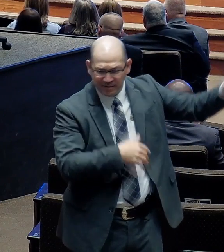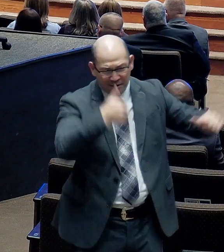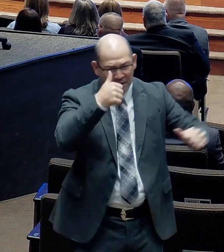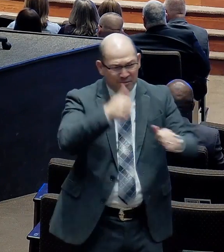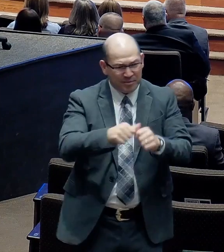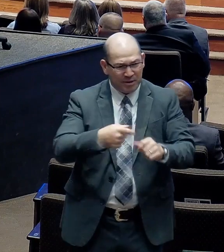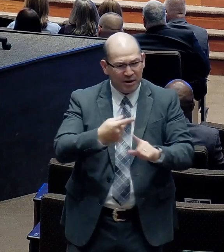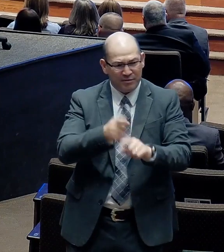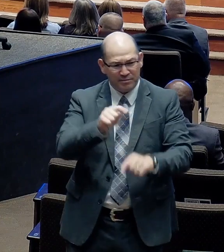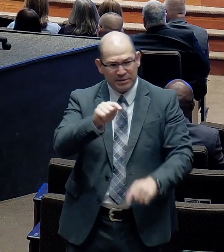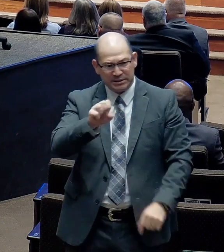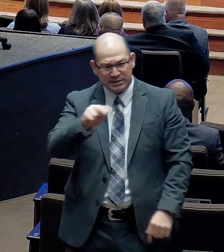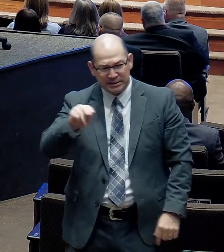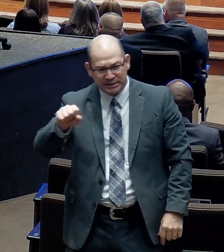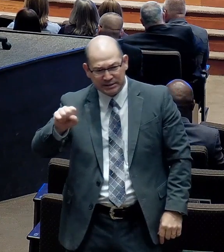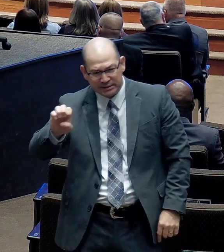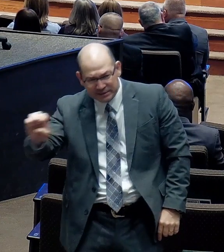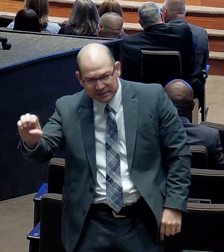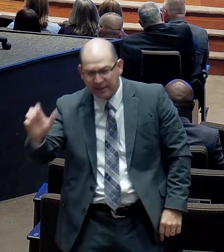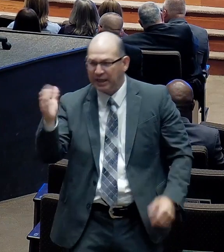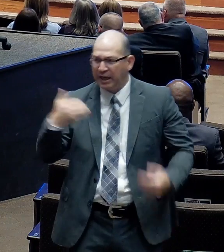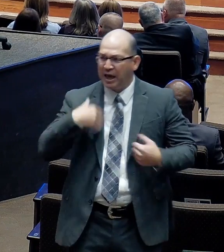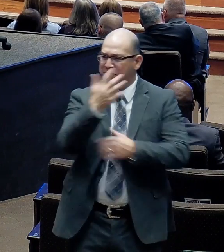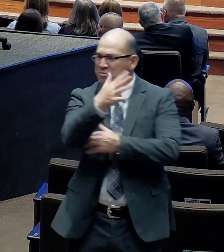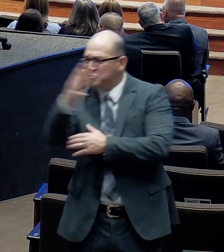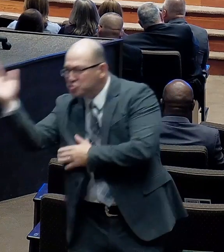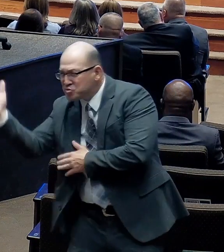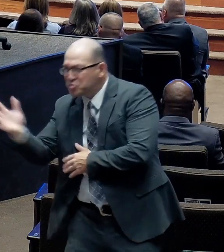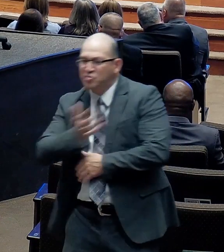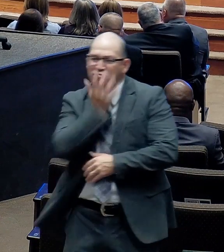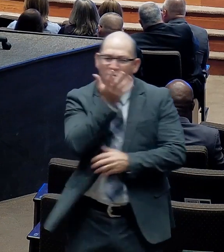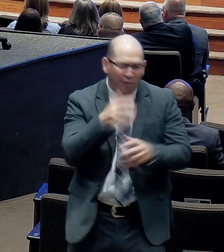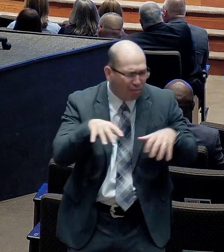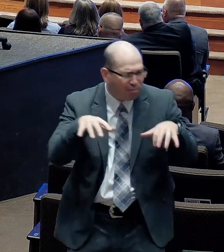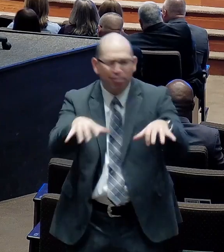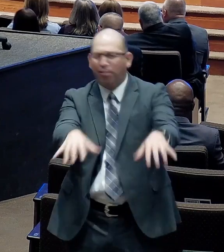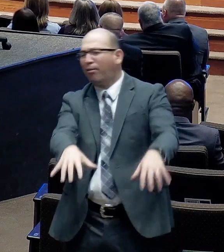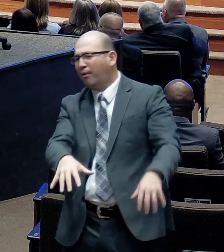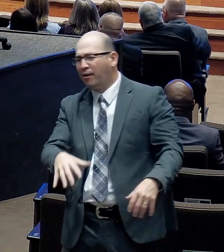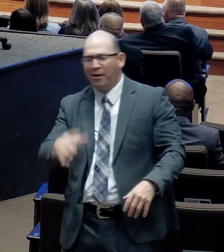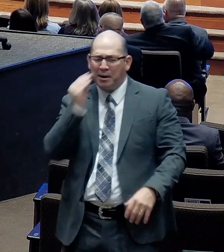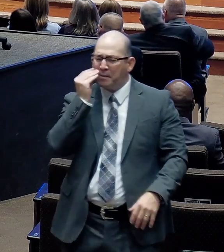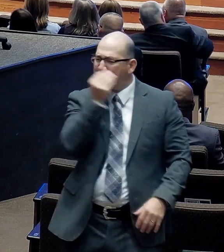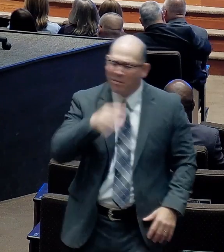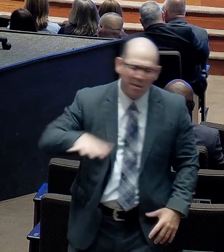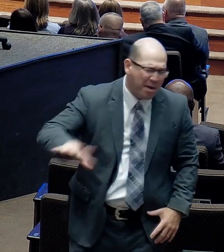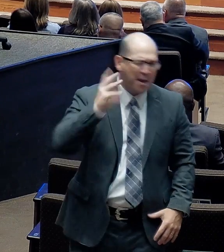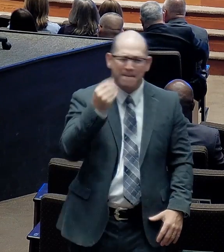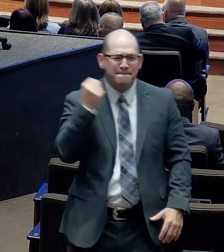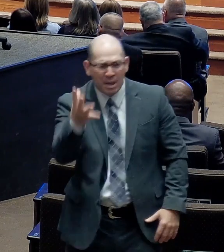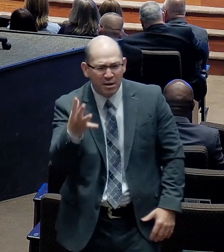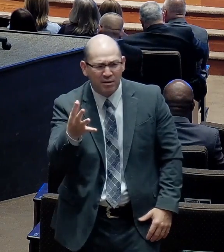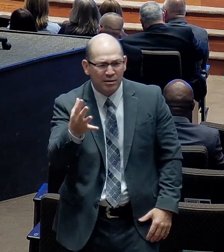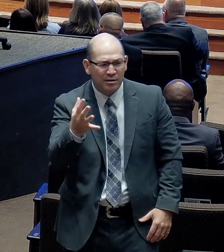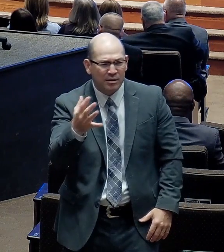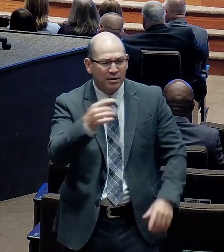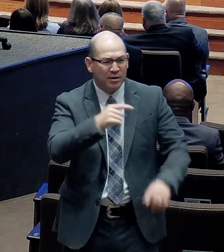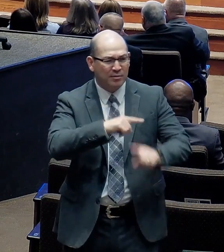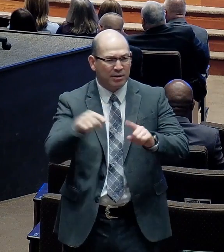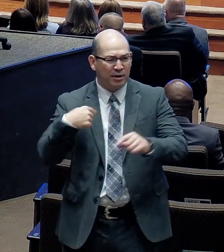trees. We have lots of grass. A lot of flowers. You know. Everything. And I'm standing there beside of him. And he is